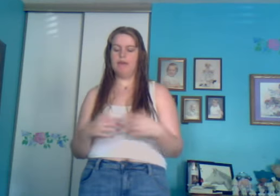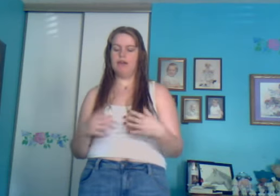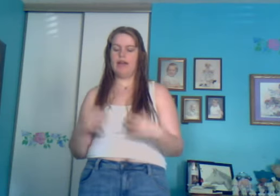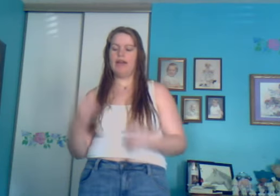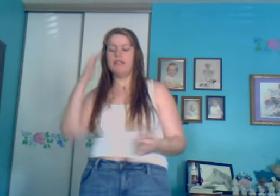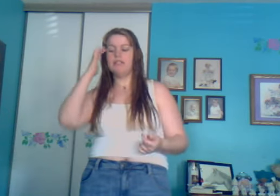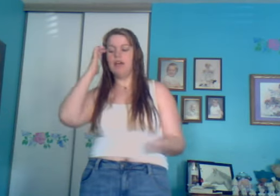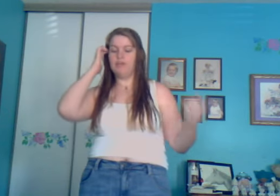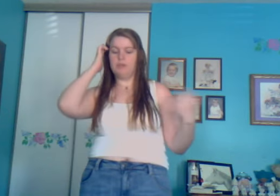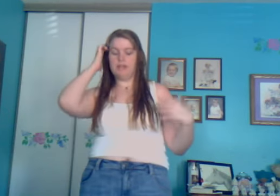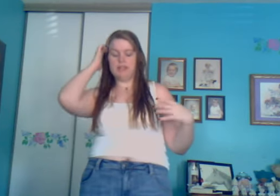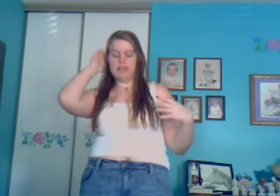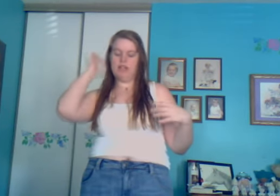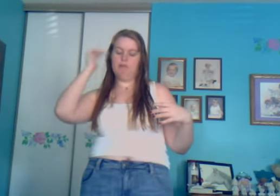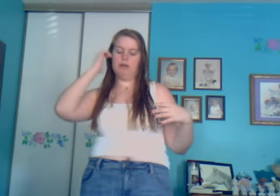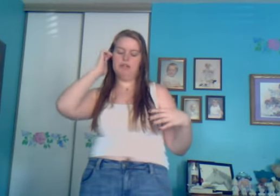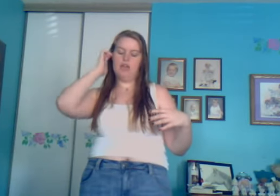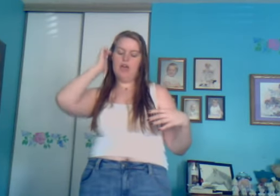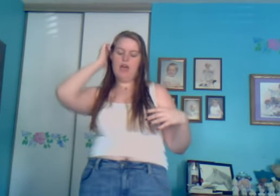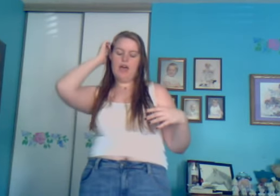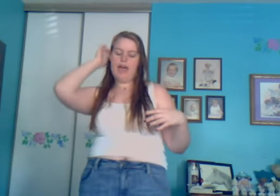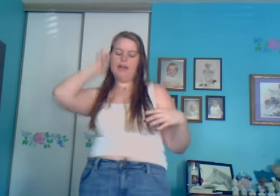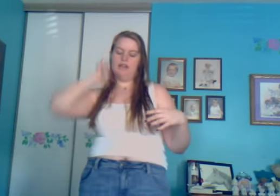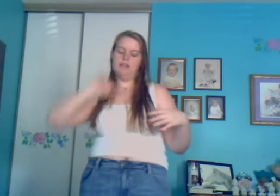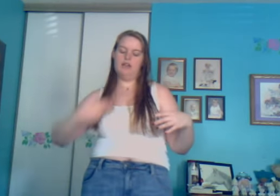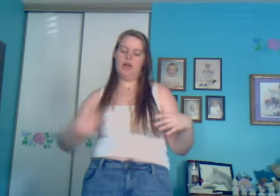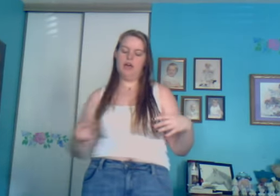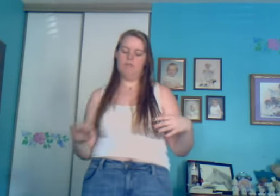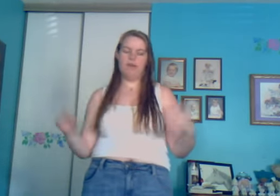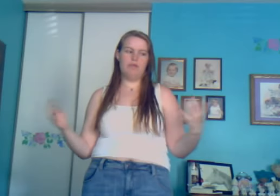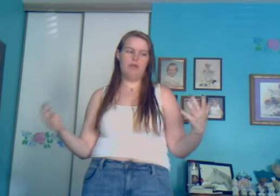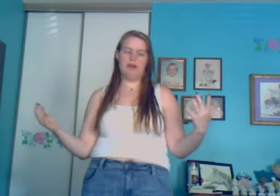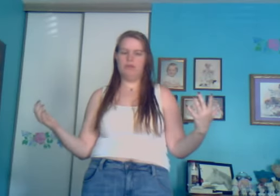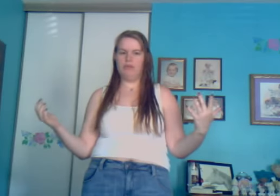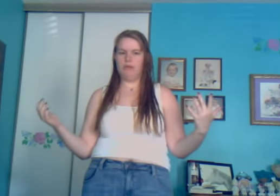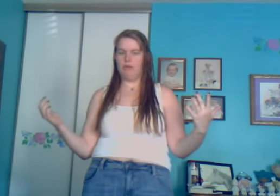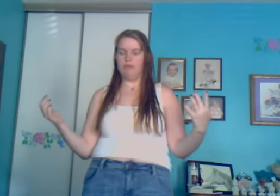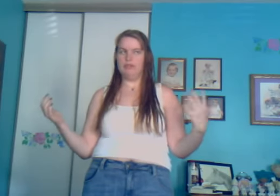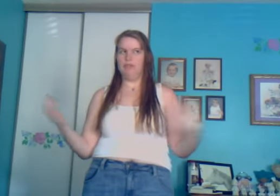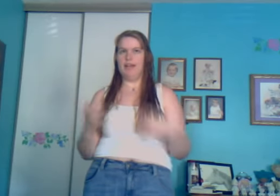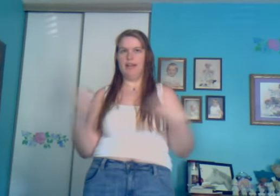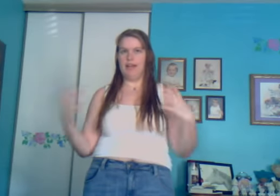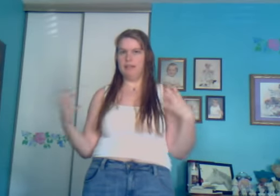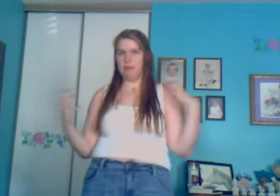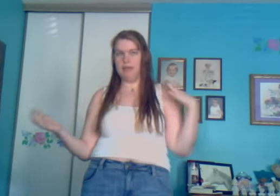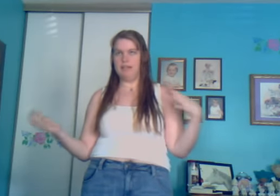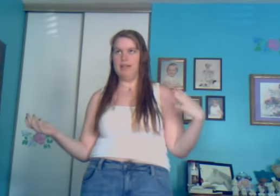and I got stuck on one of the test chambers, and we don't know where to shoot our portals, and we can't get to where we need to get to